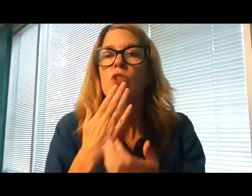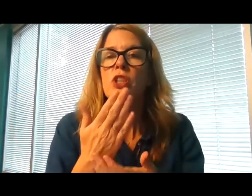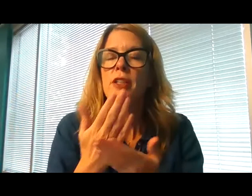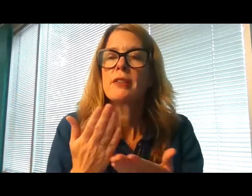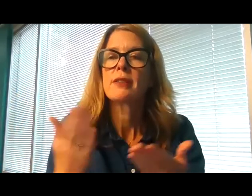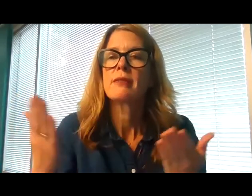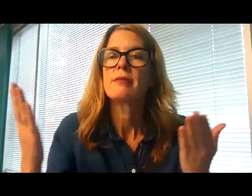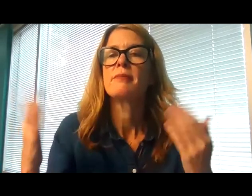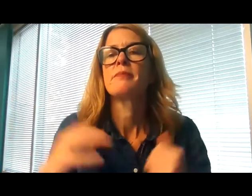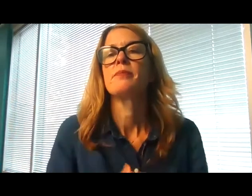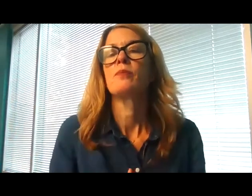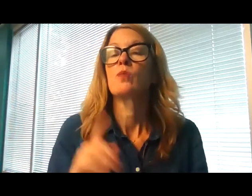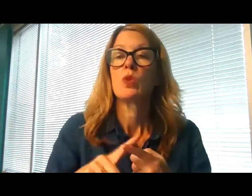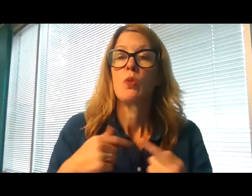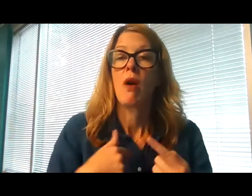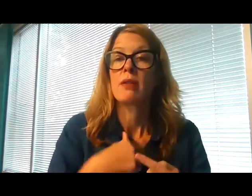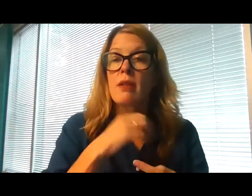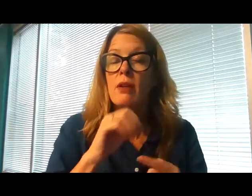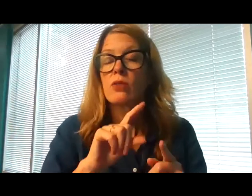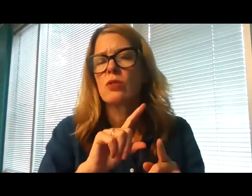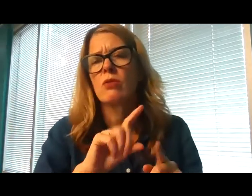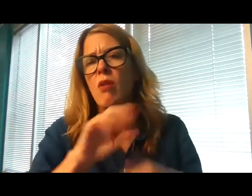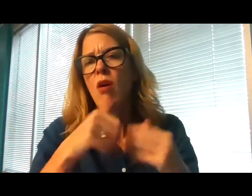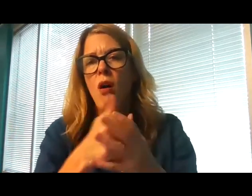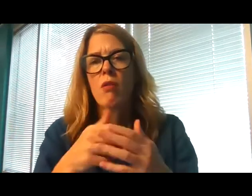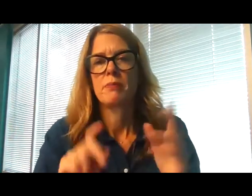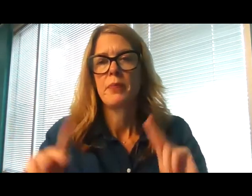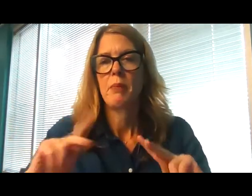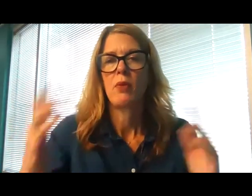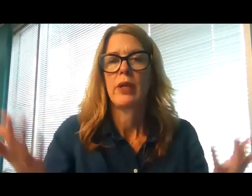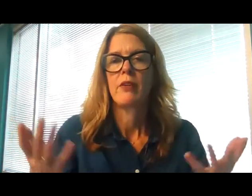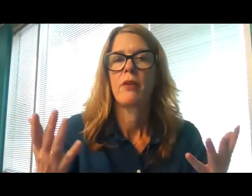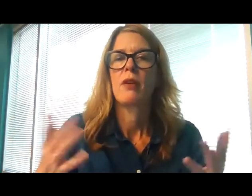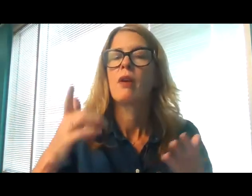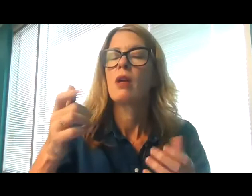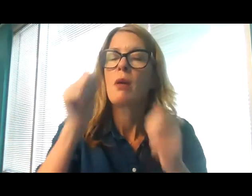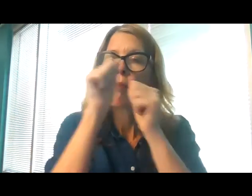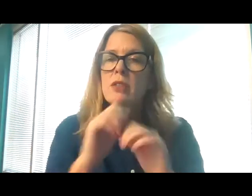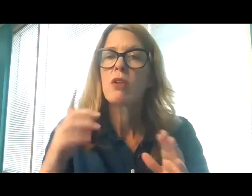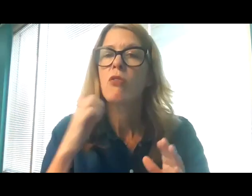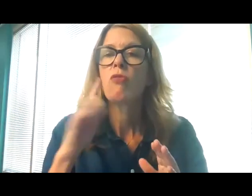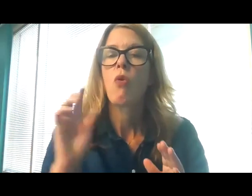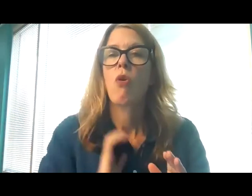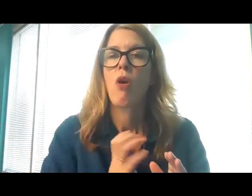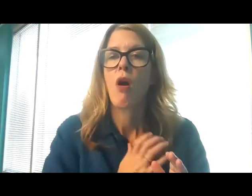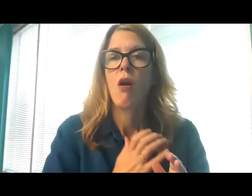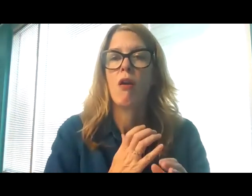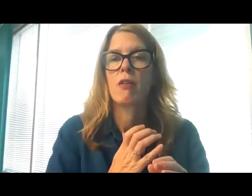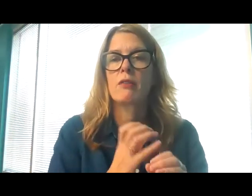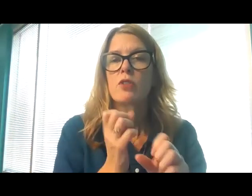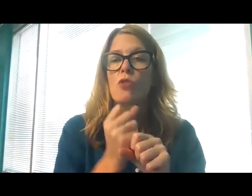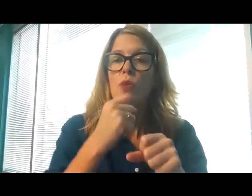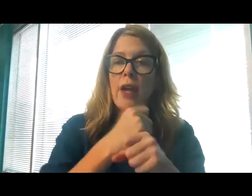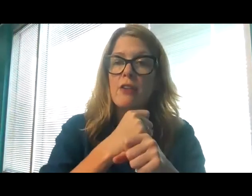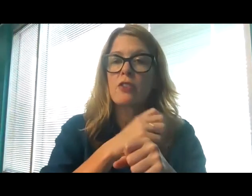kindness to us and to all whom you have made. We bless you for our creation, preservation, and all the